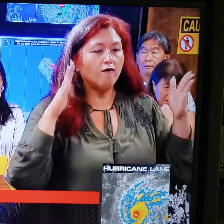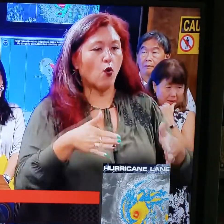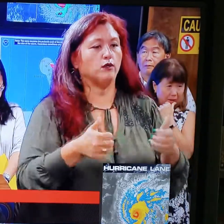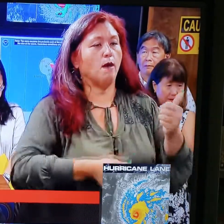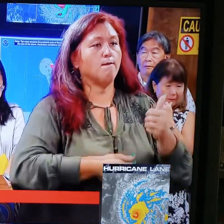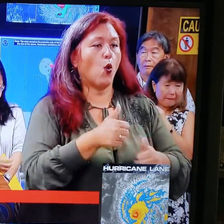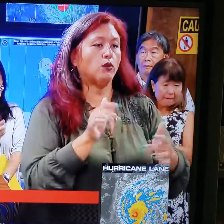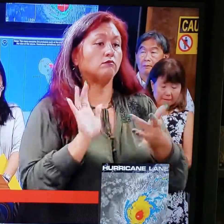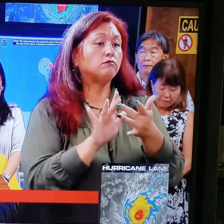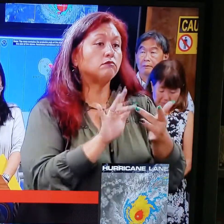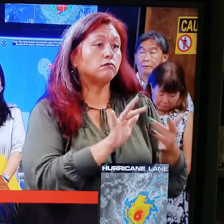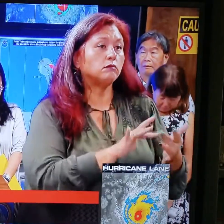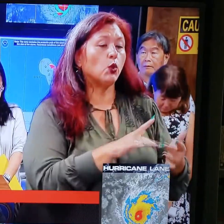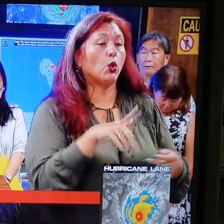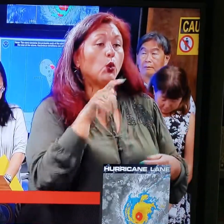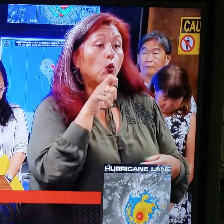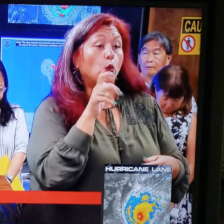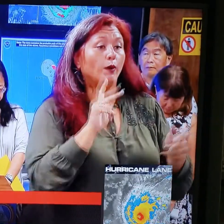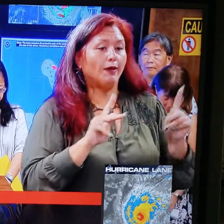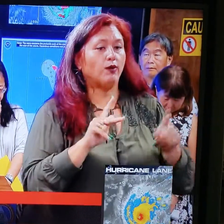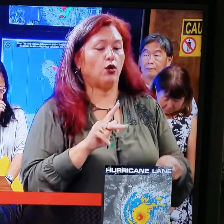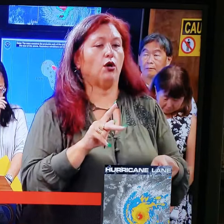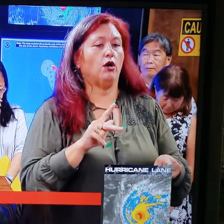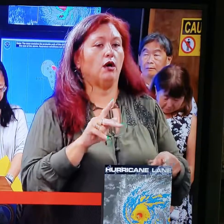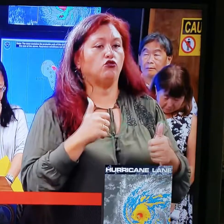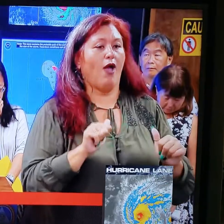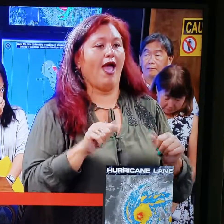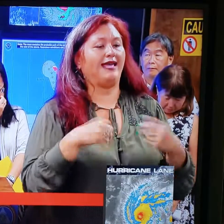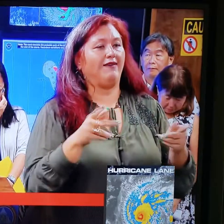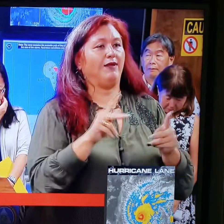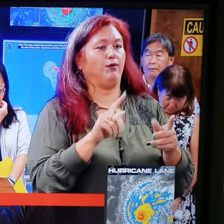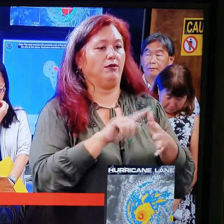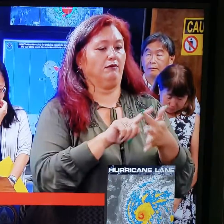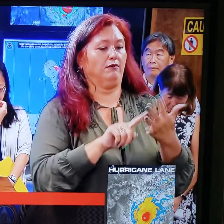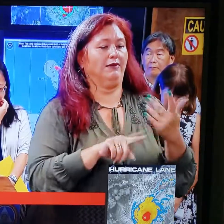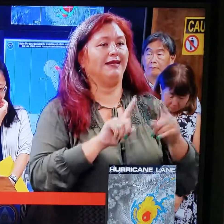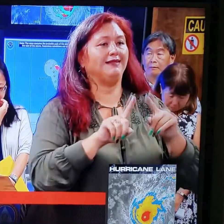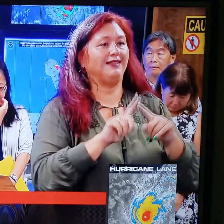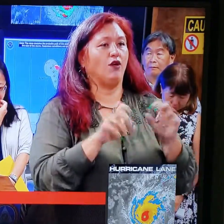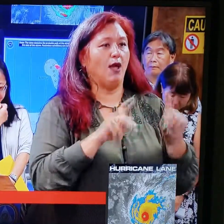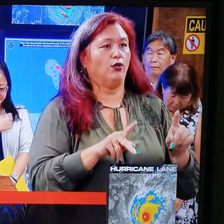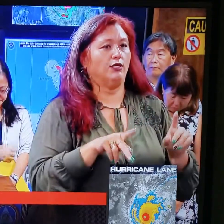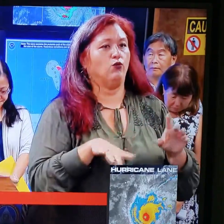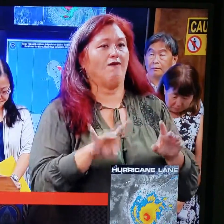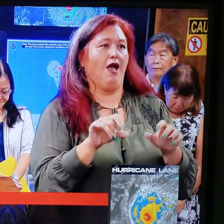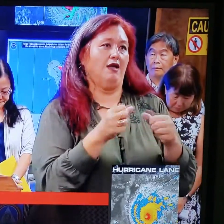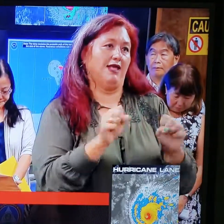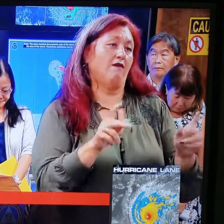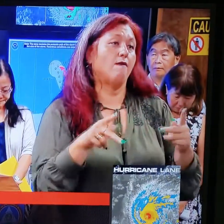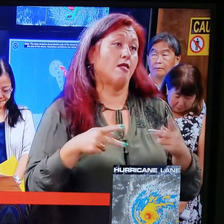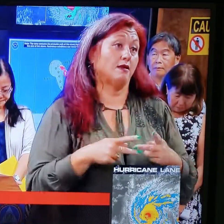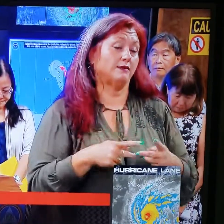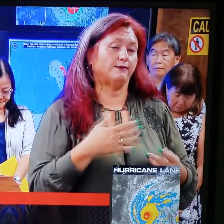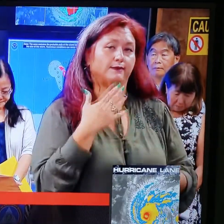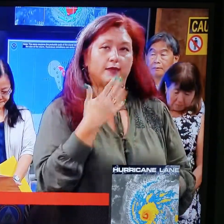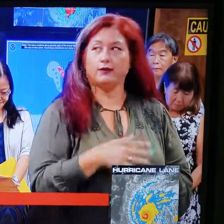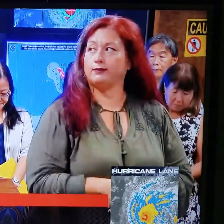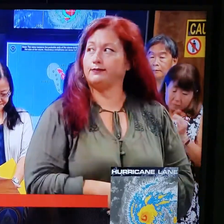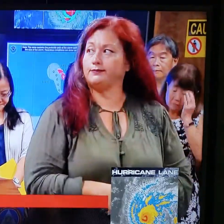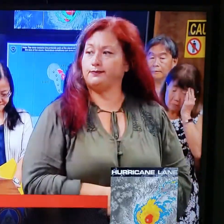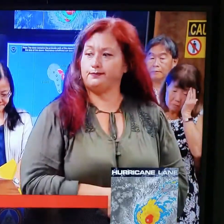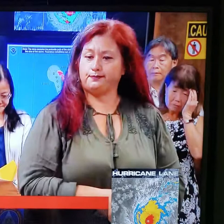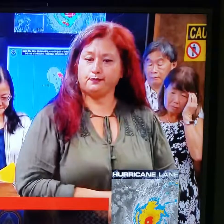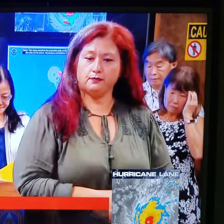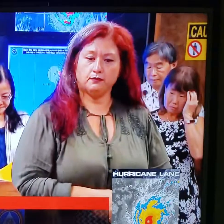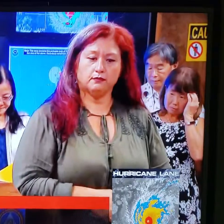our outreach efforts so that we can give everyone multiple opportunities to seek shelter. Thank you. Thank you,